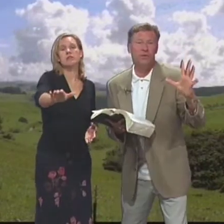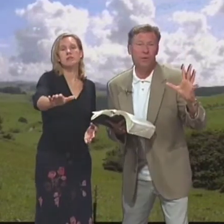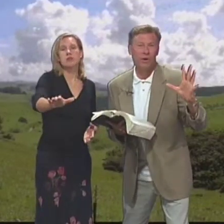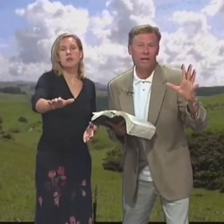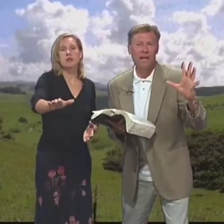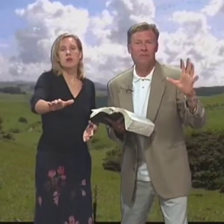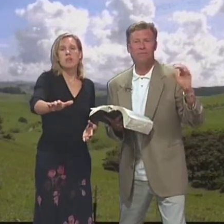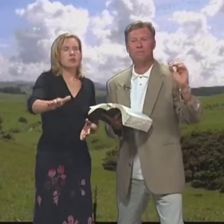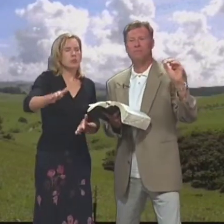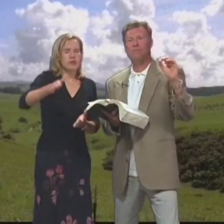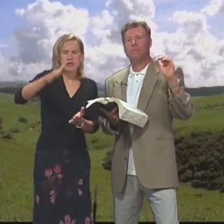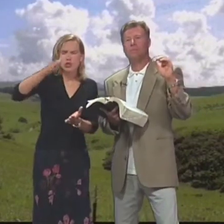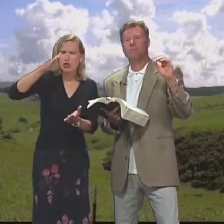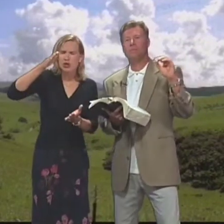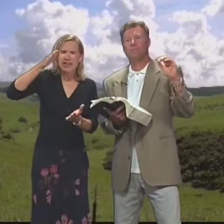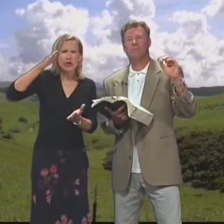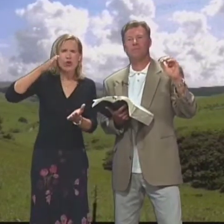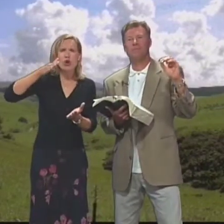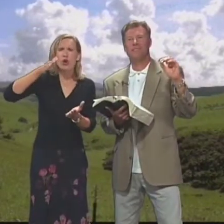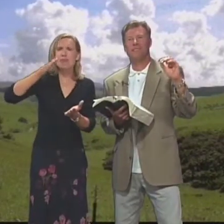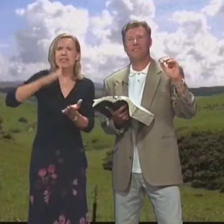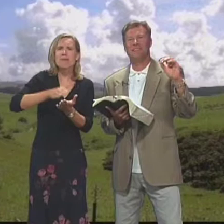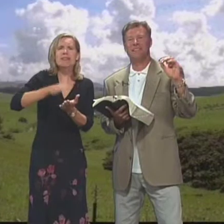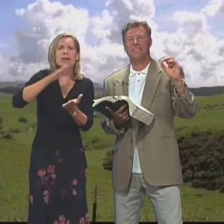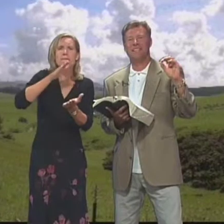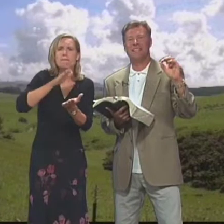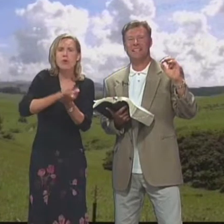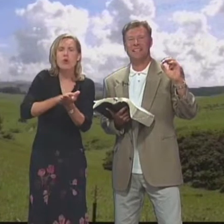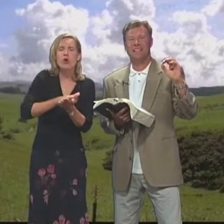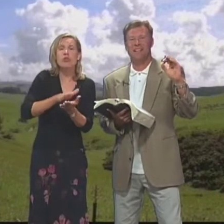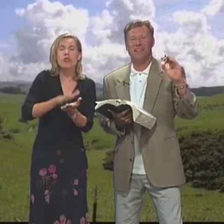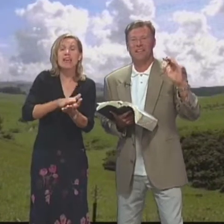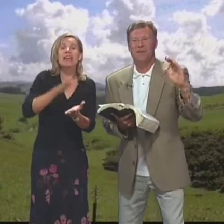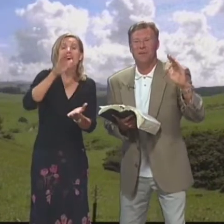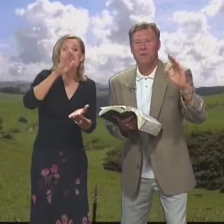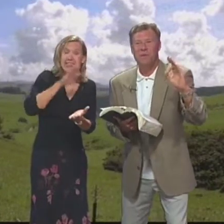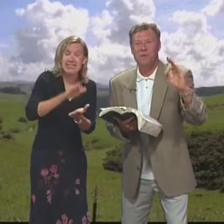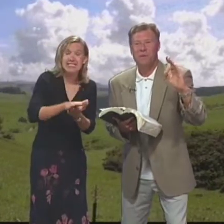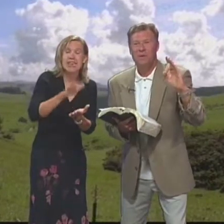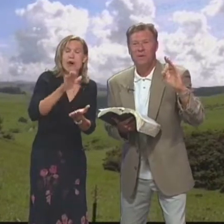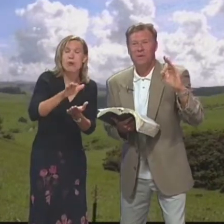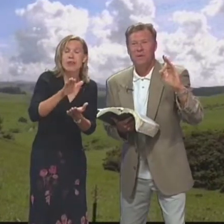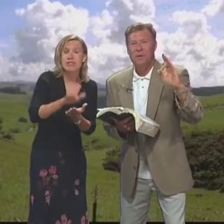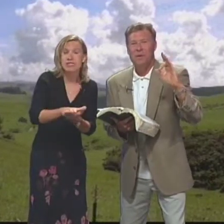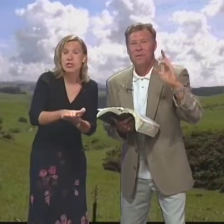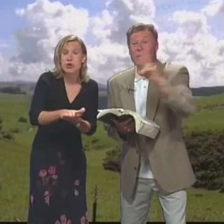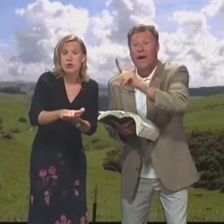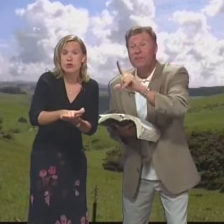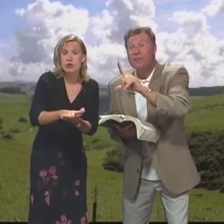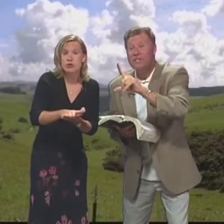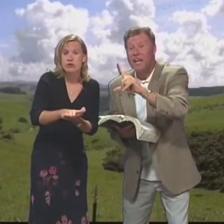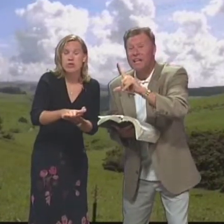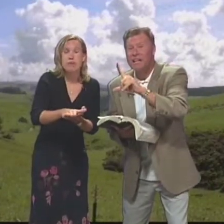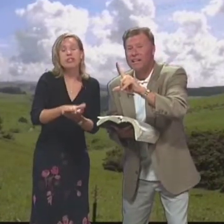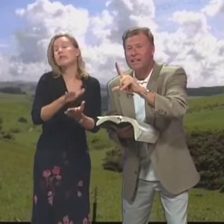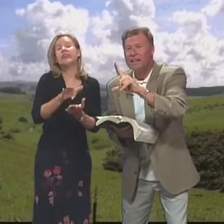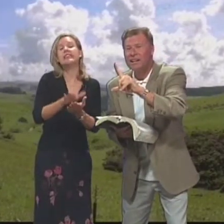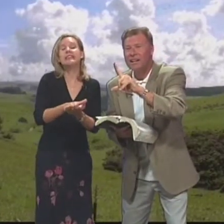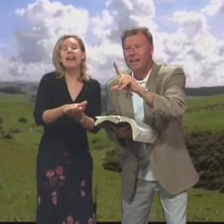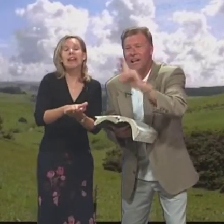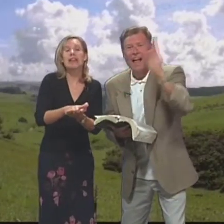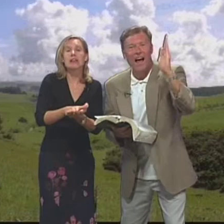I'm all for doing The work of the kingdom Por supuesto Yo estoy Completamente en pro De realizar la obra Del Señor But we have to understand